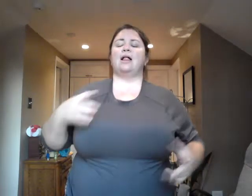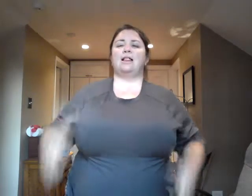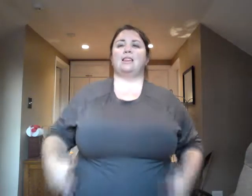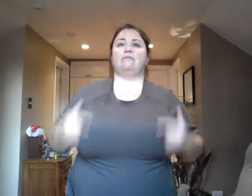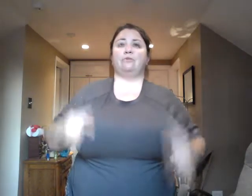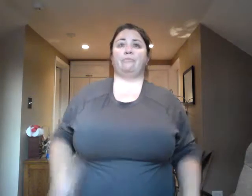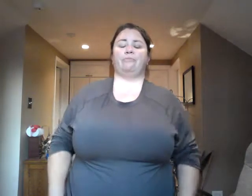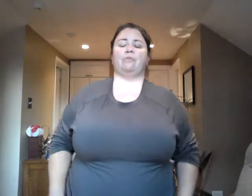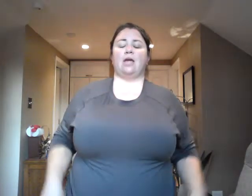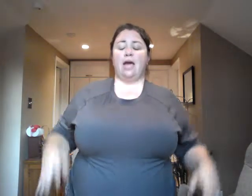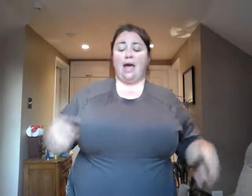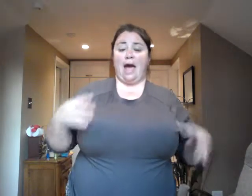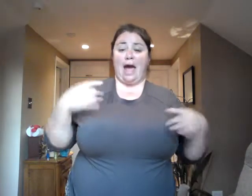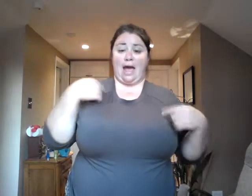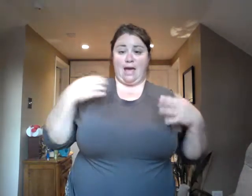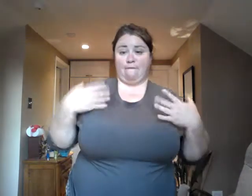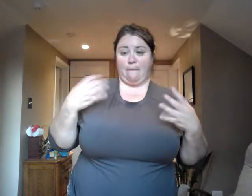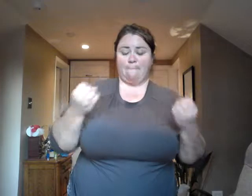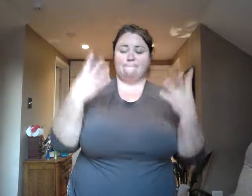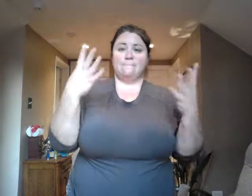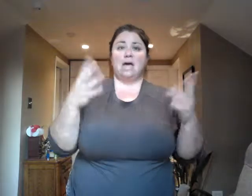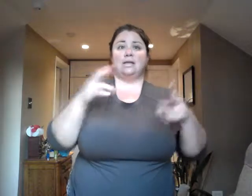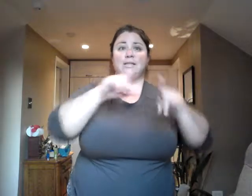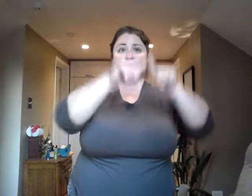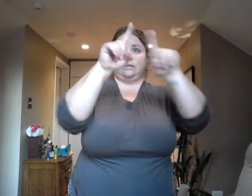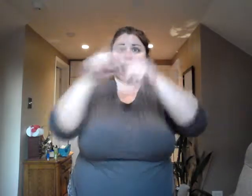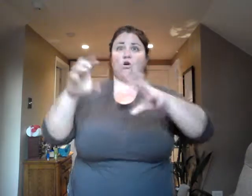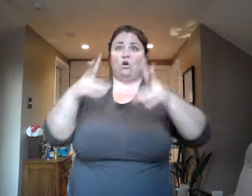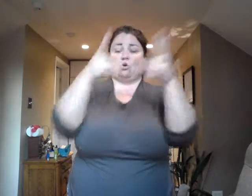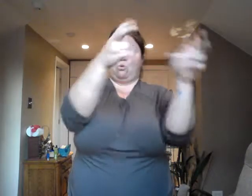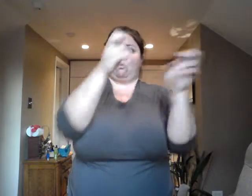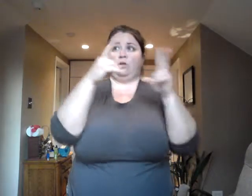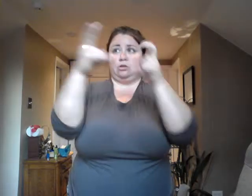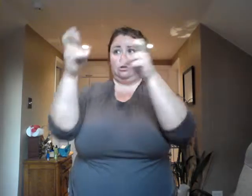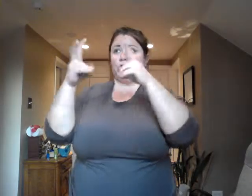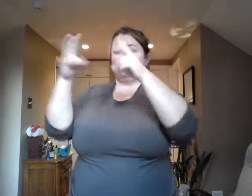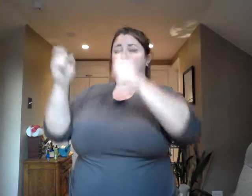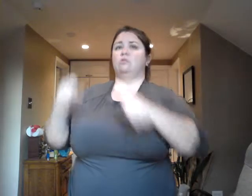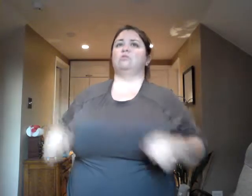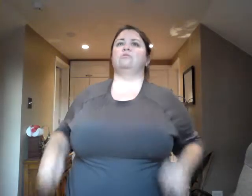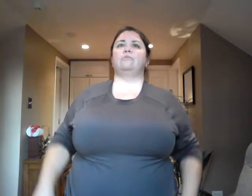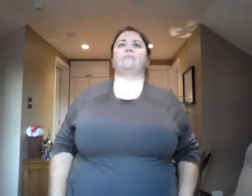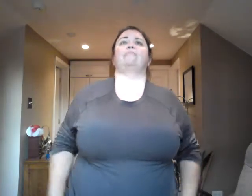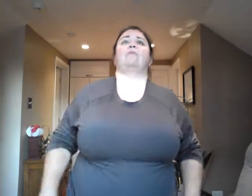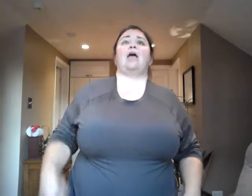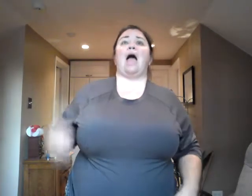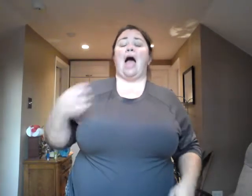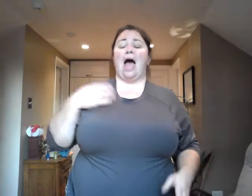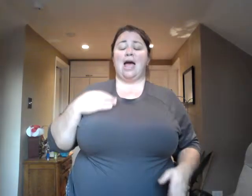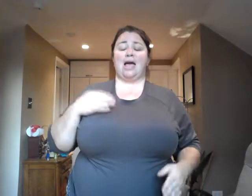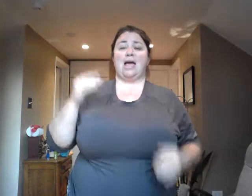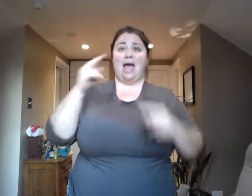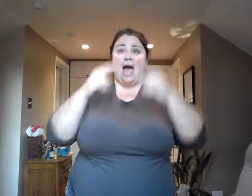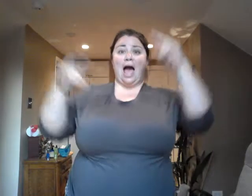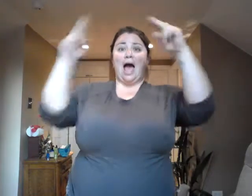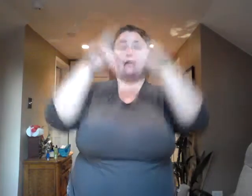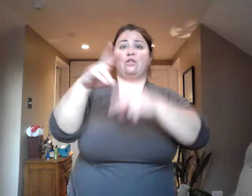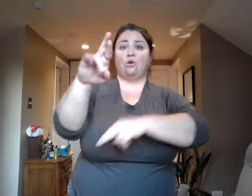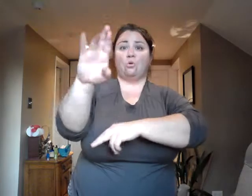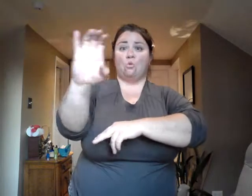However, the main resources used to formulate this presentation, which I highly recommend, include an audio program